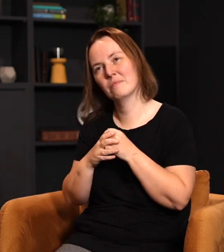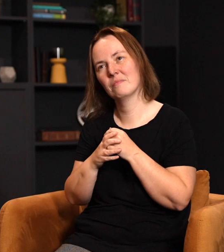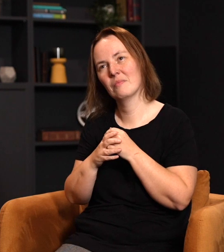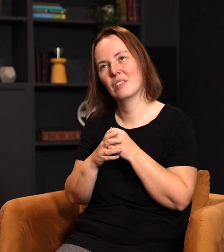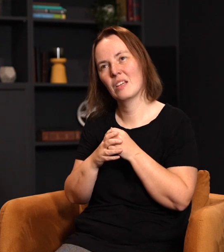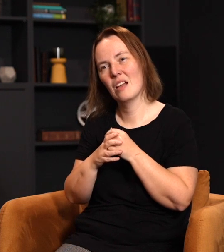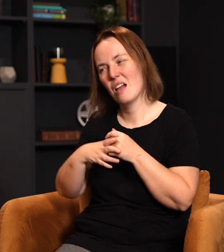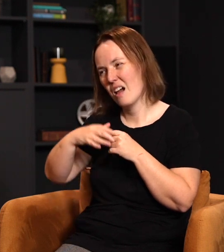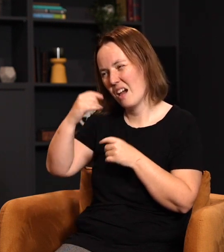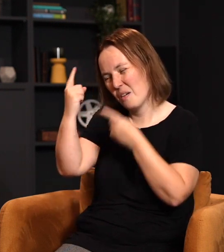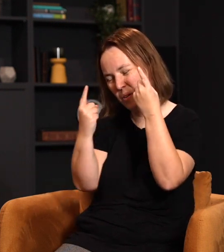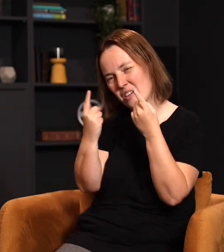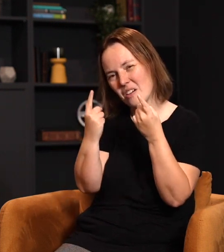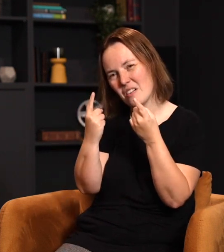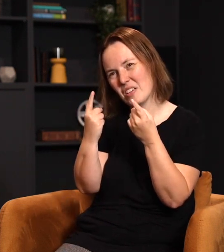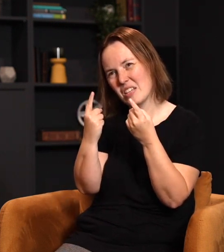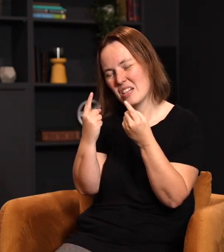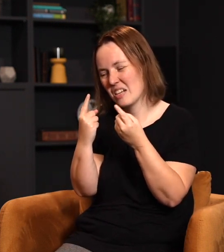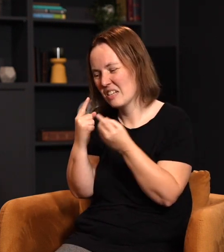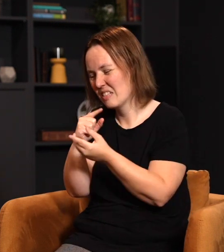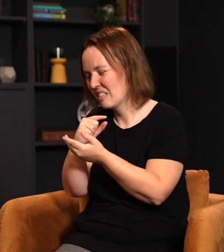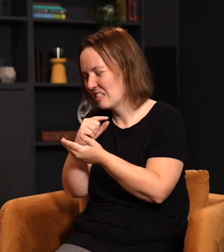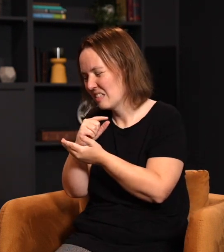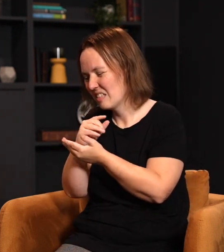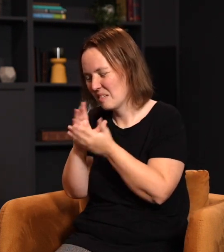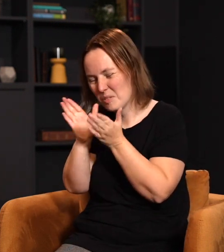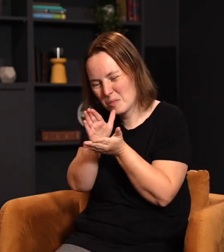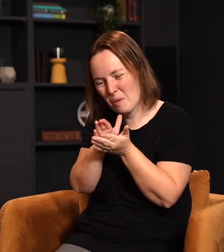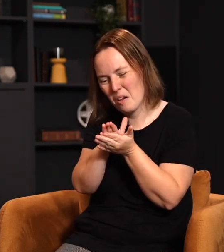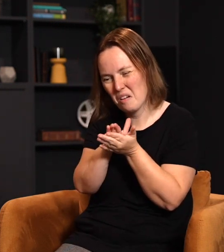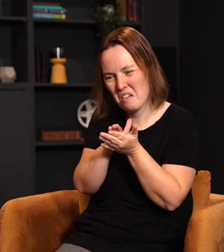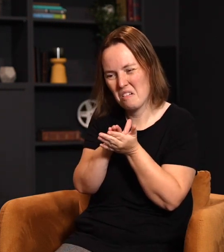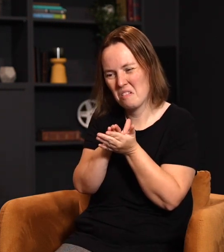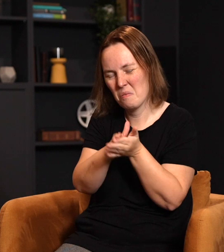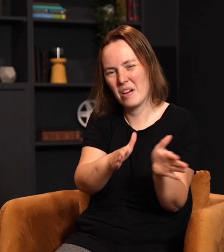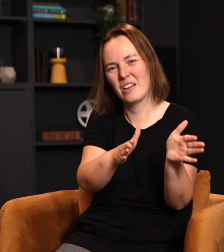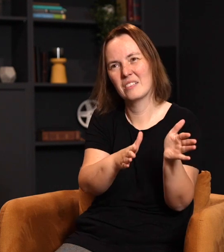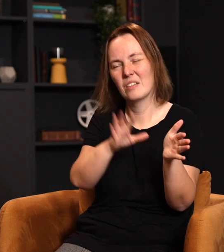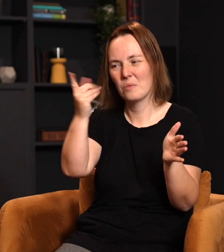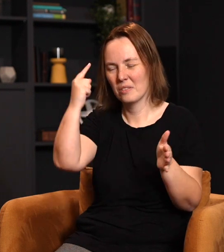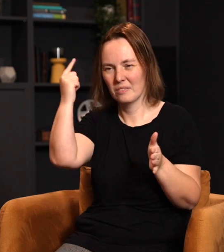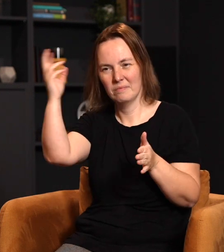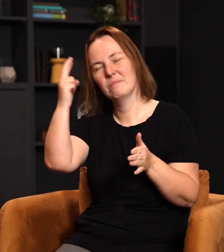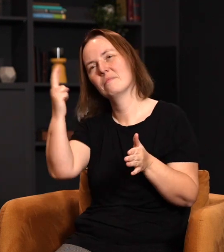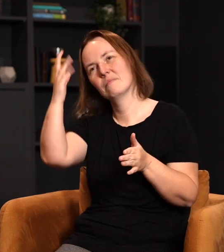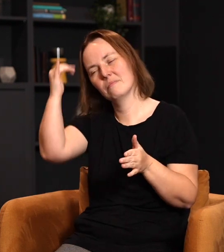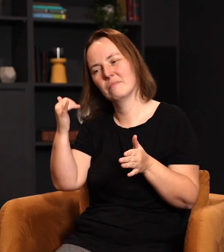The thought just crossed my mind. And I wonder if in some small, simple, insignificant way that one of the reasons why